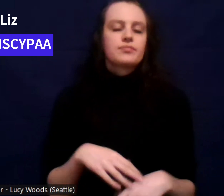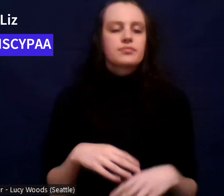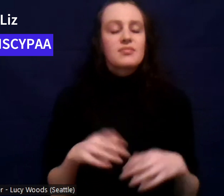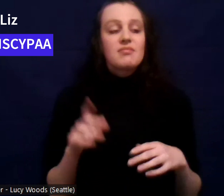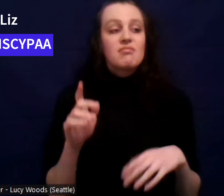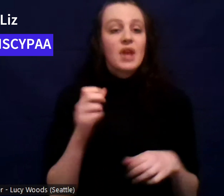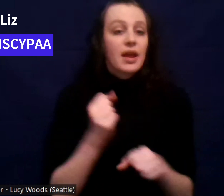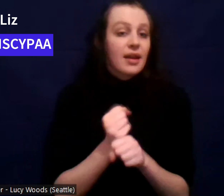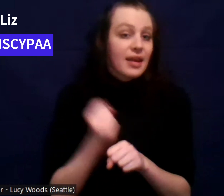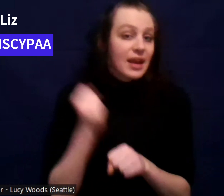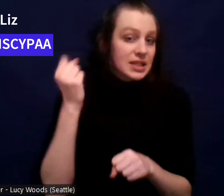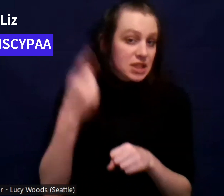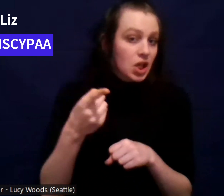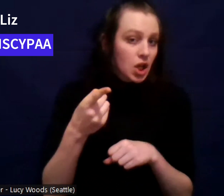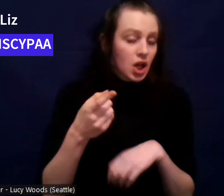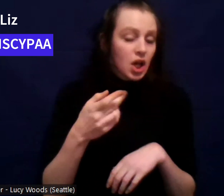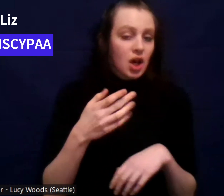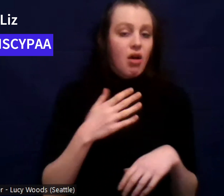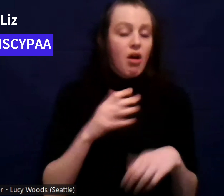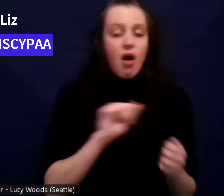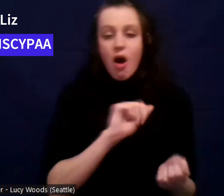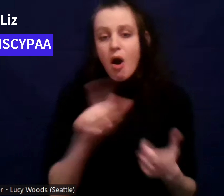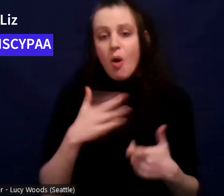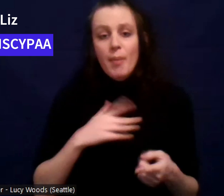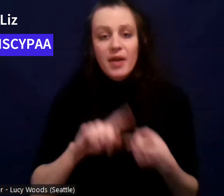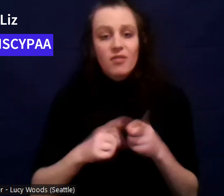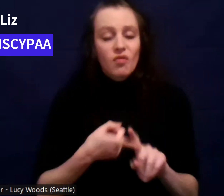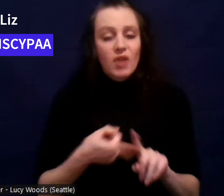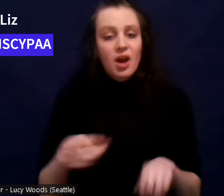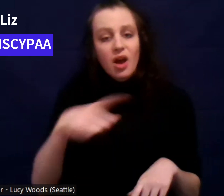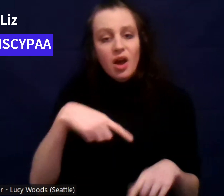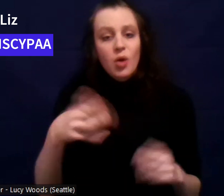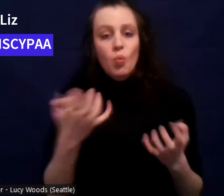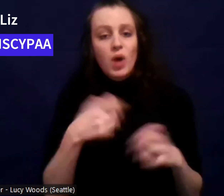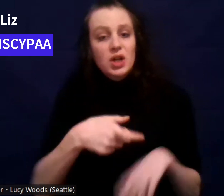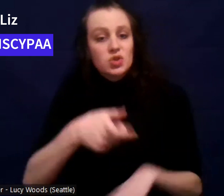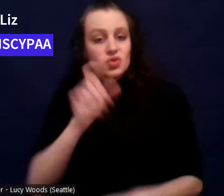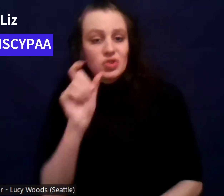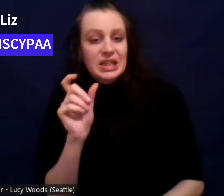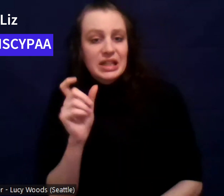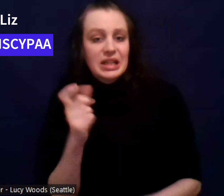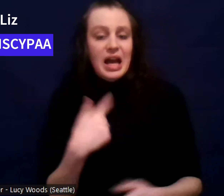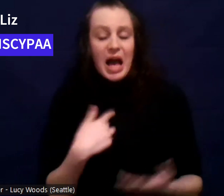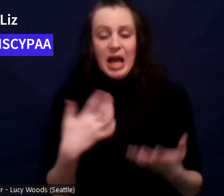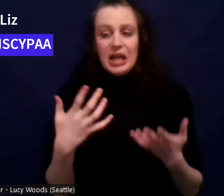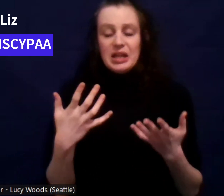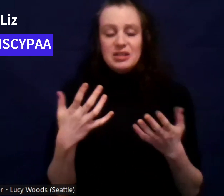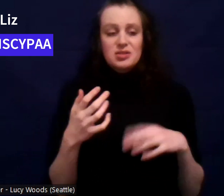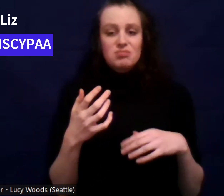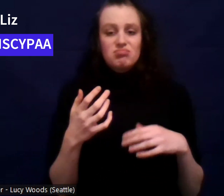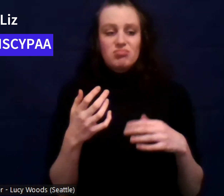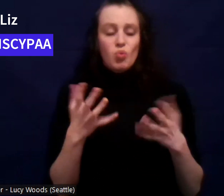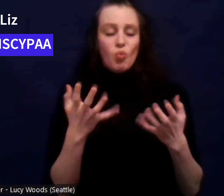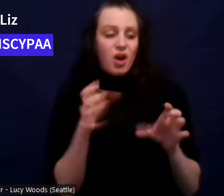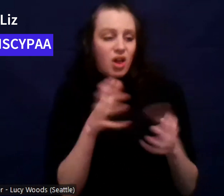to be the one not drinking. So of course I drank with them. Um, and